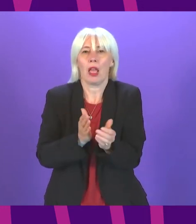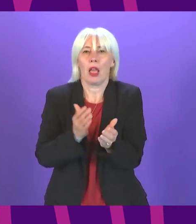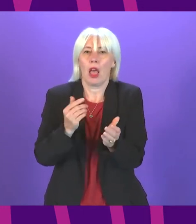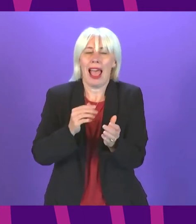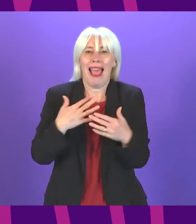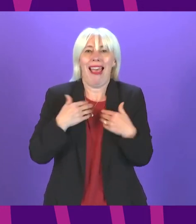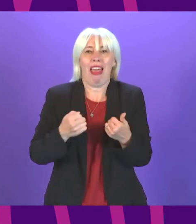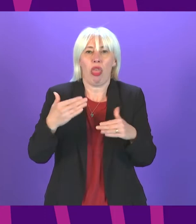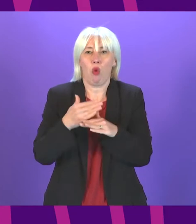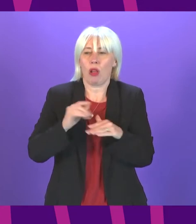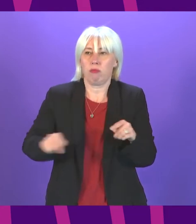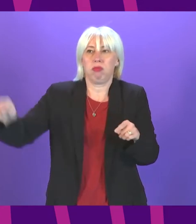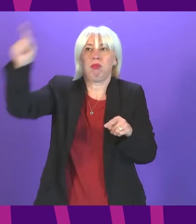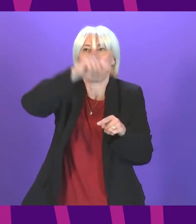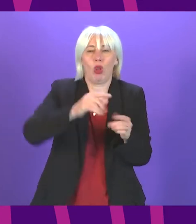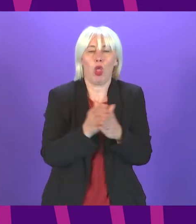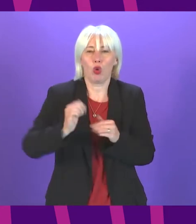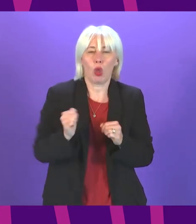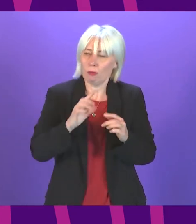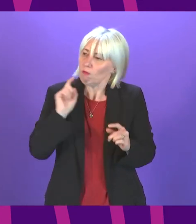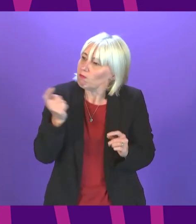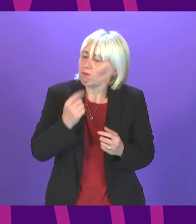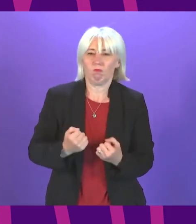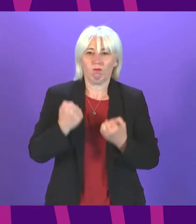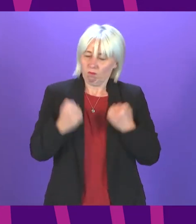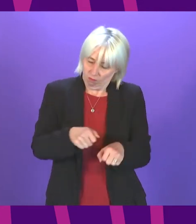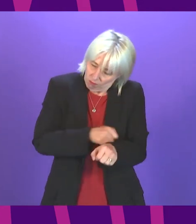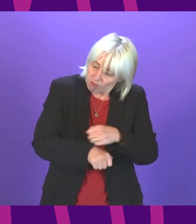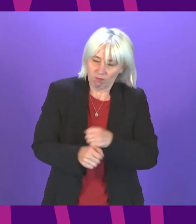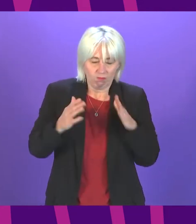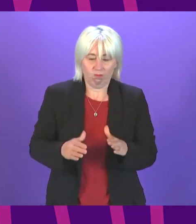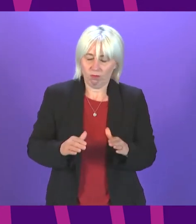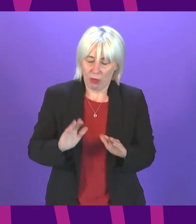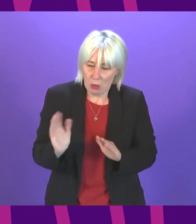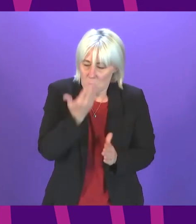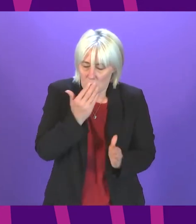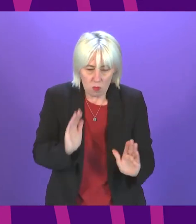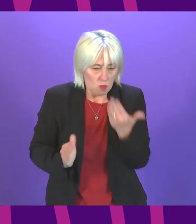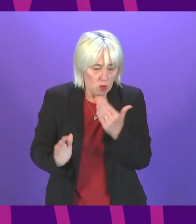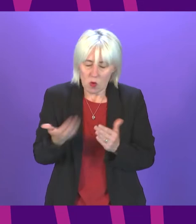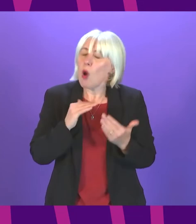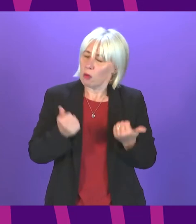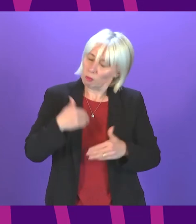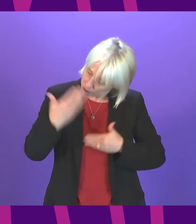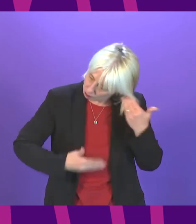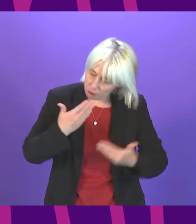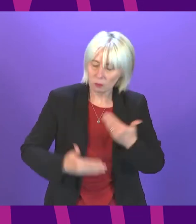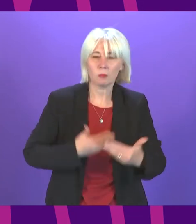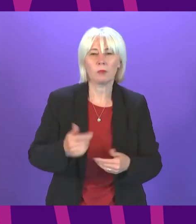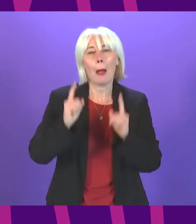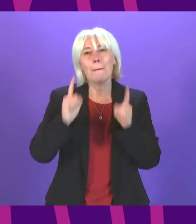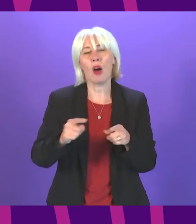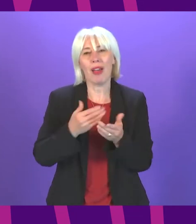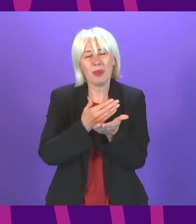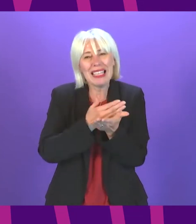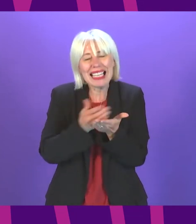Scotland have demonstrated remarkable resilience in the face of adversity however it is important that we are clear on the